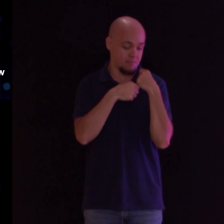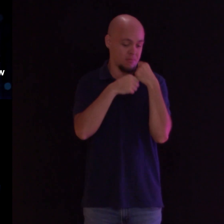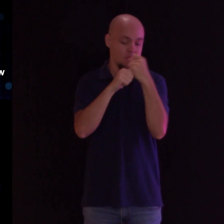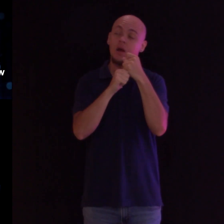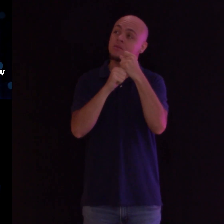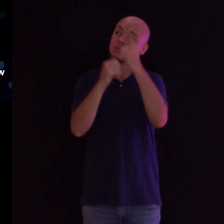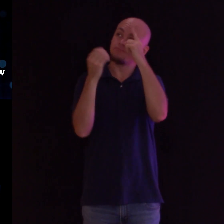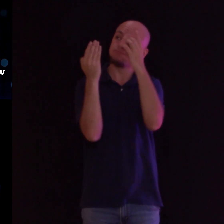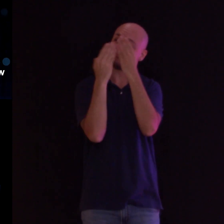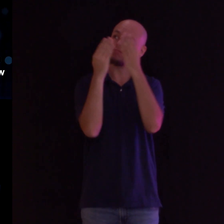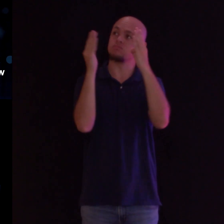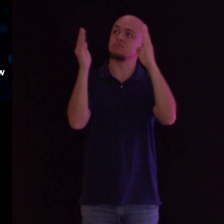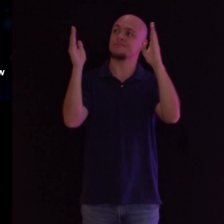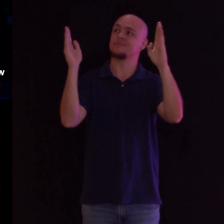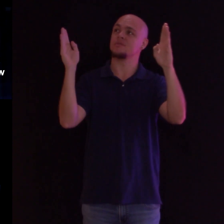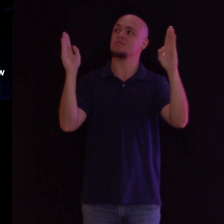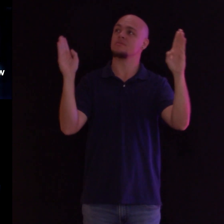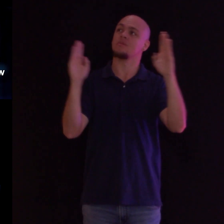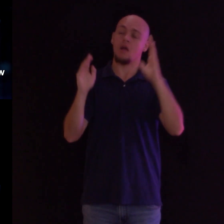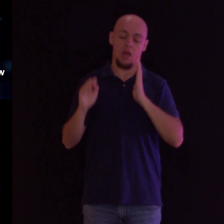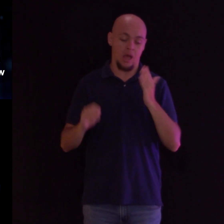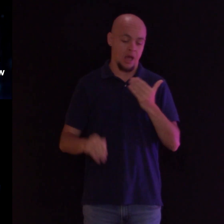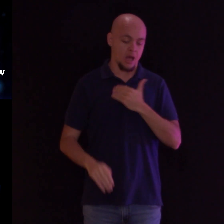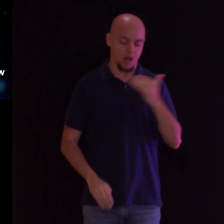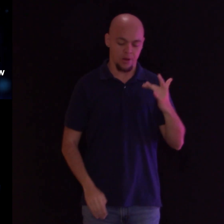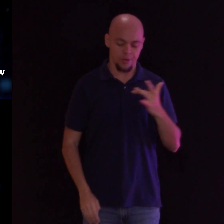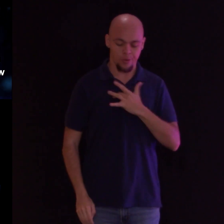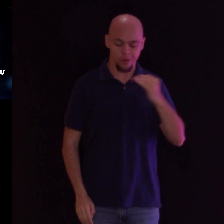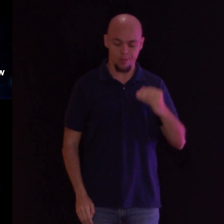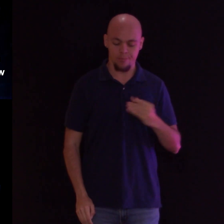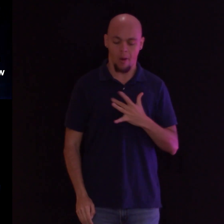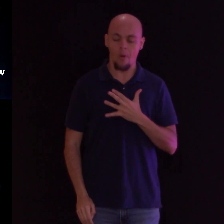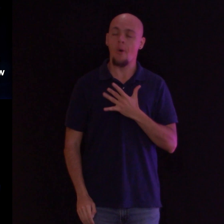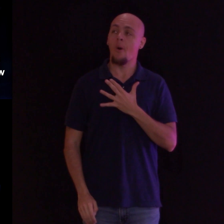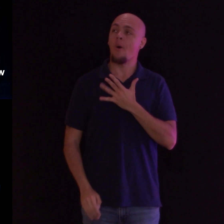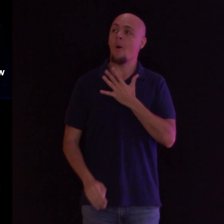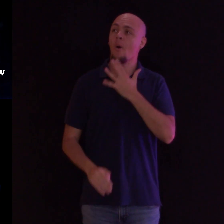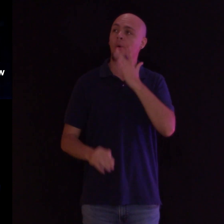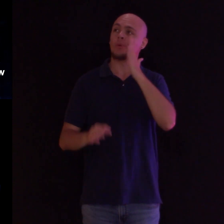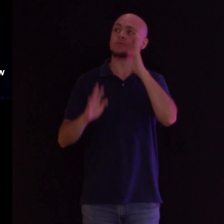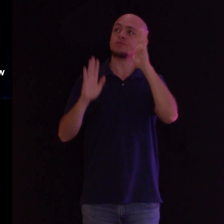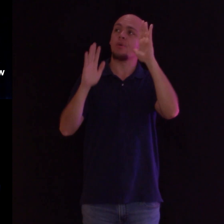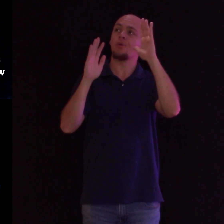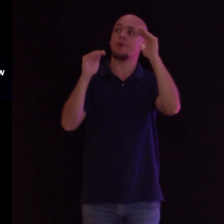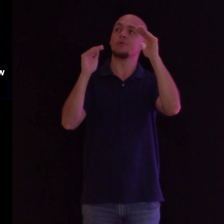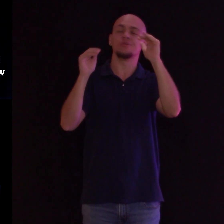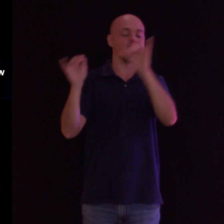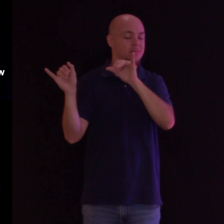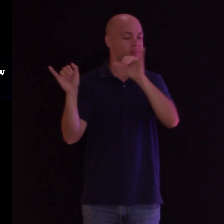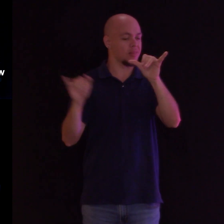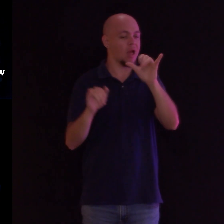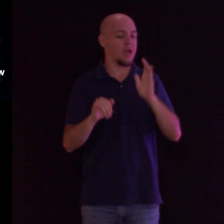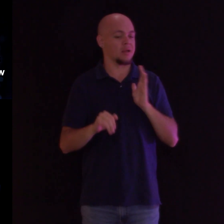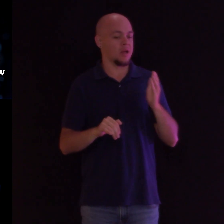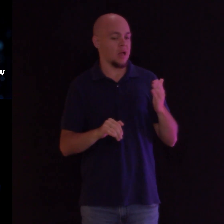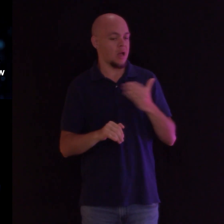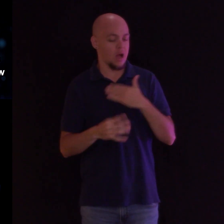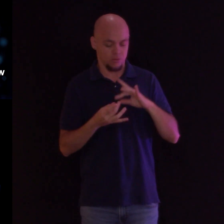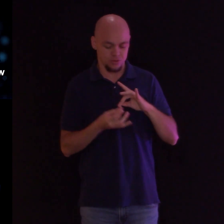Come set our hearts ablaze with hope Like wildfire in our very souls